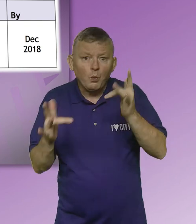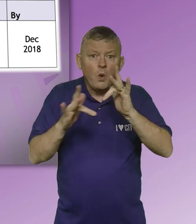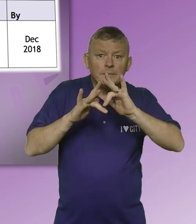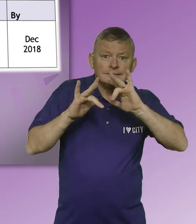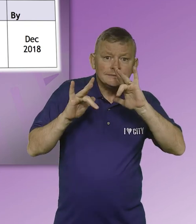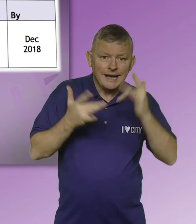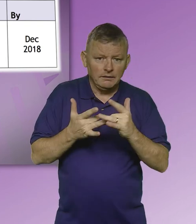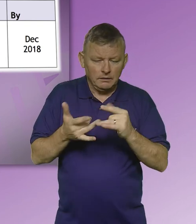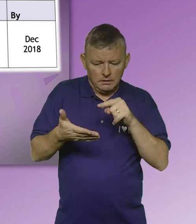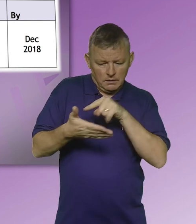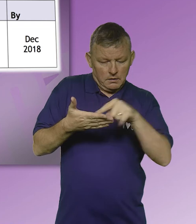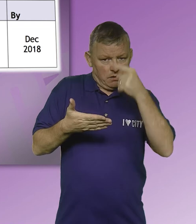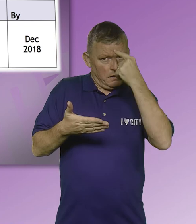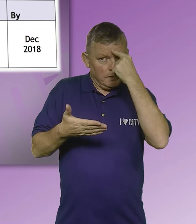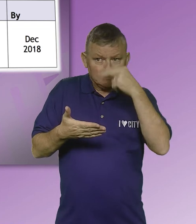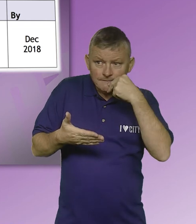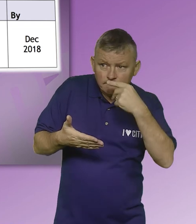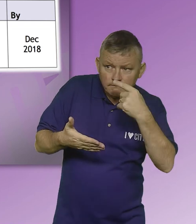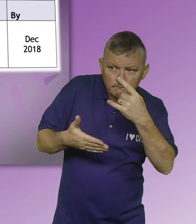to highlight support available for employees.